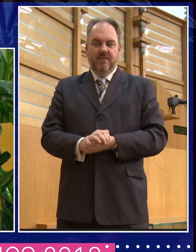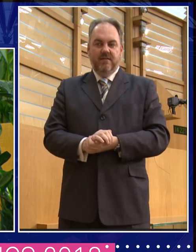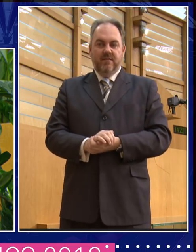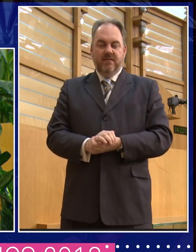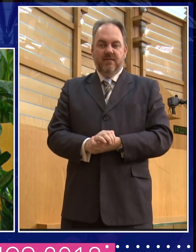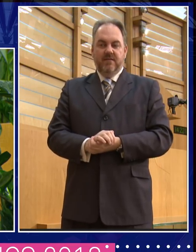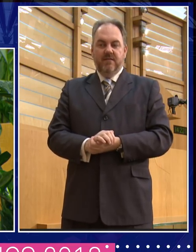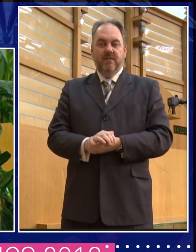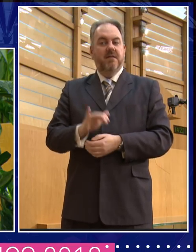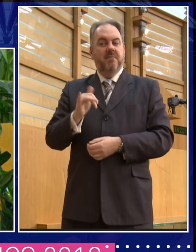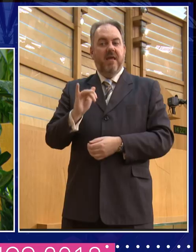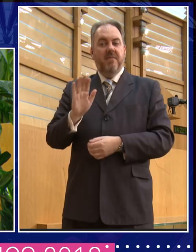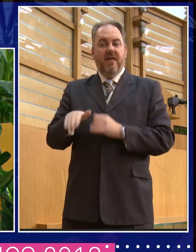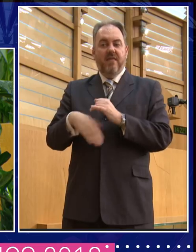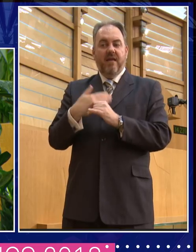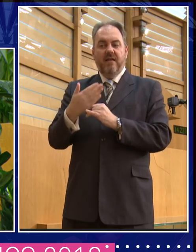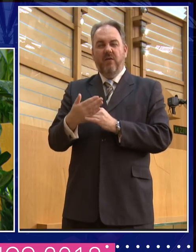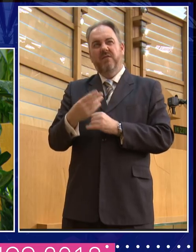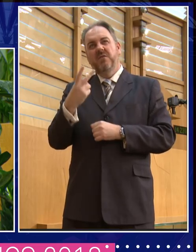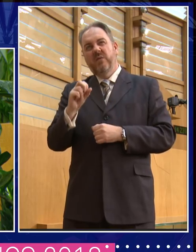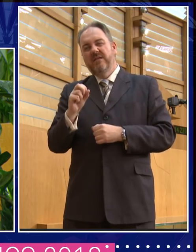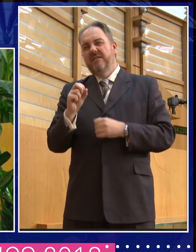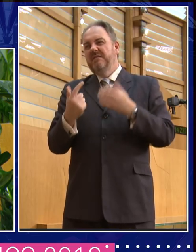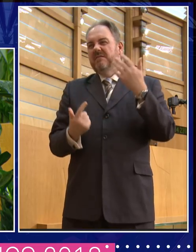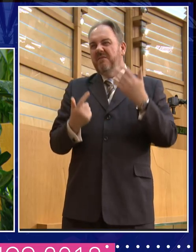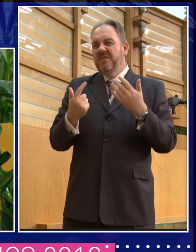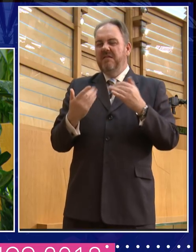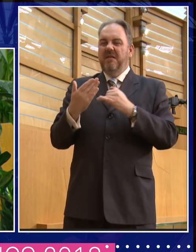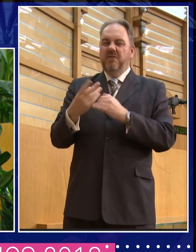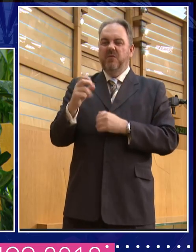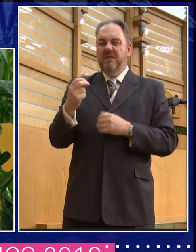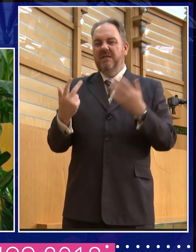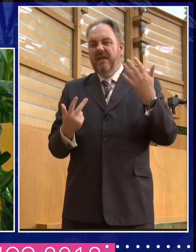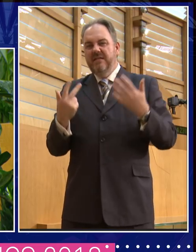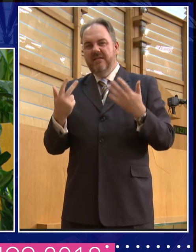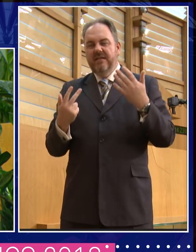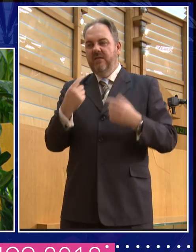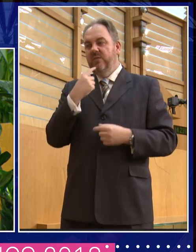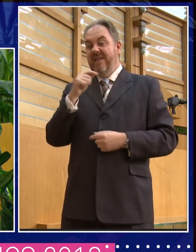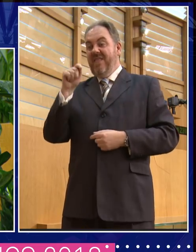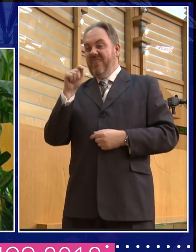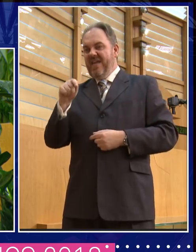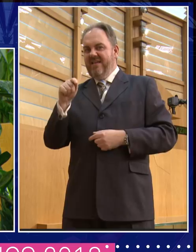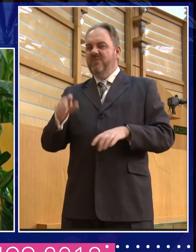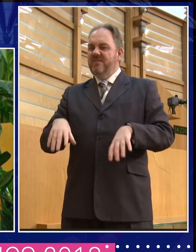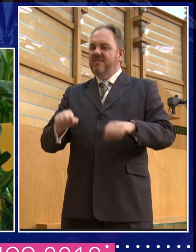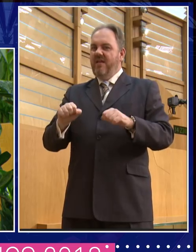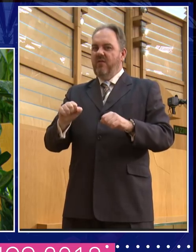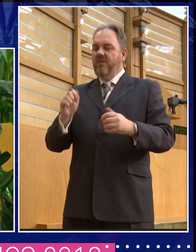um, the end of 2017, 2018, and we'll say that was the start of a revolution, another